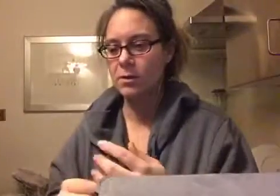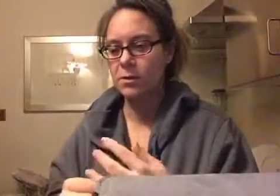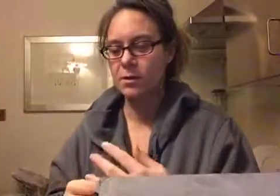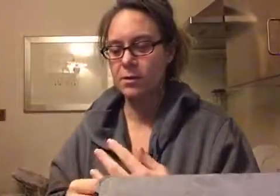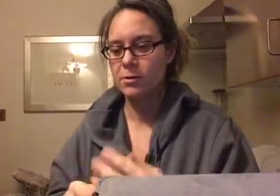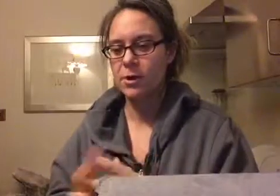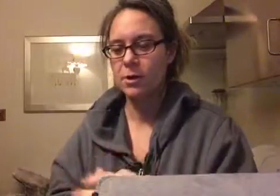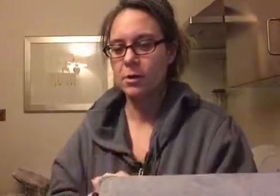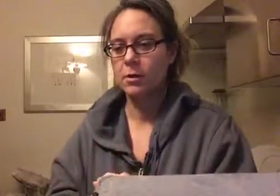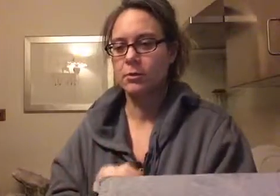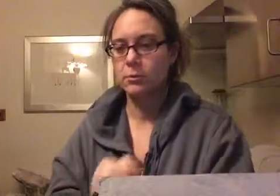Let's try it.